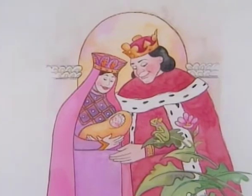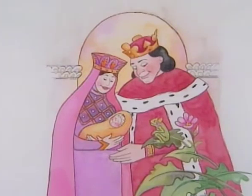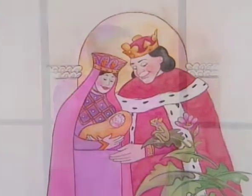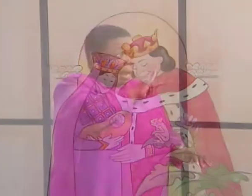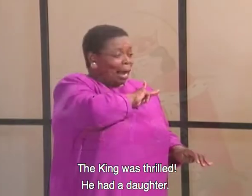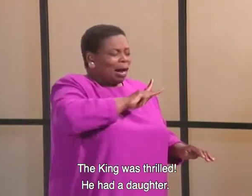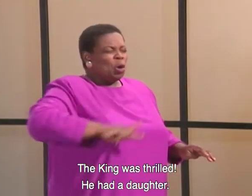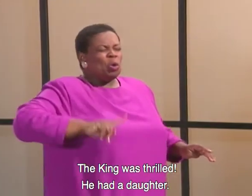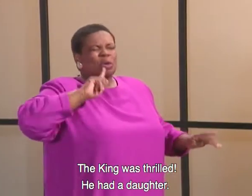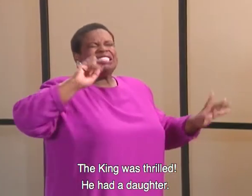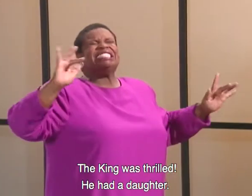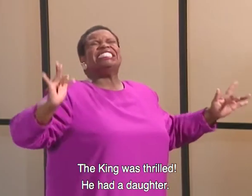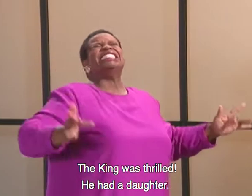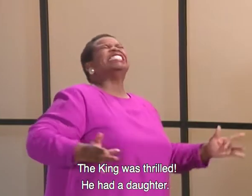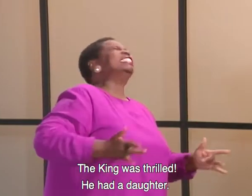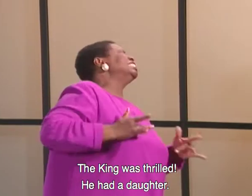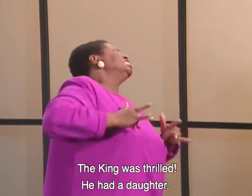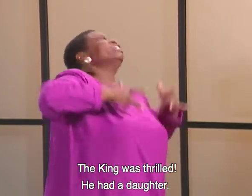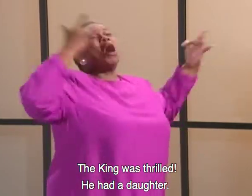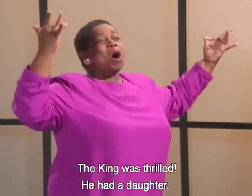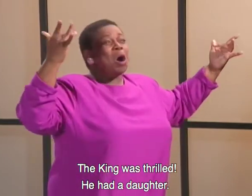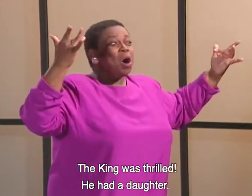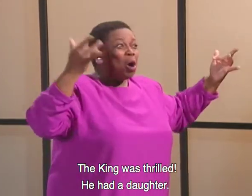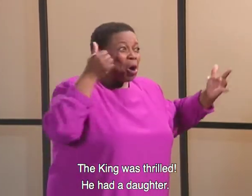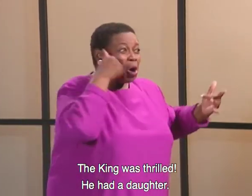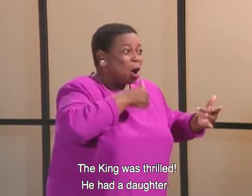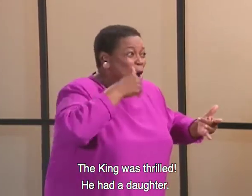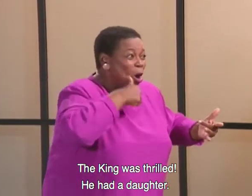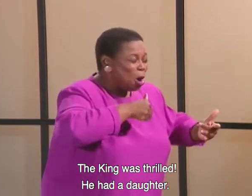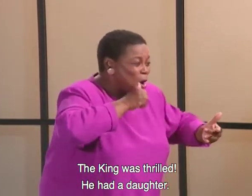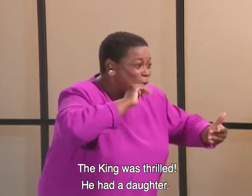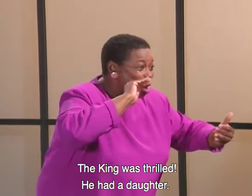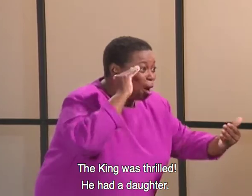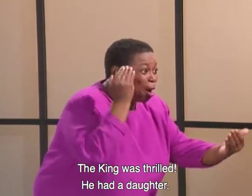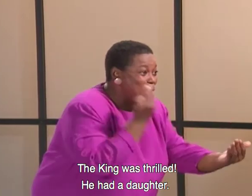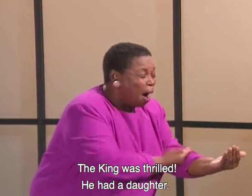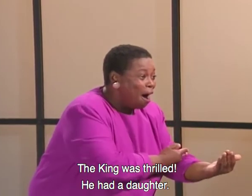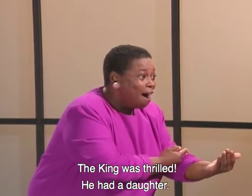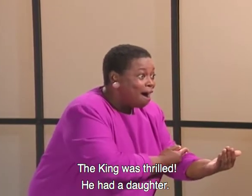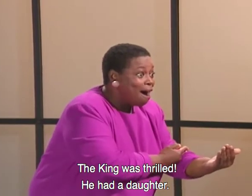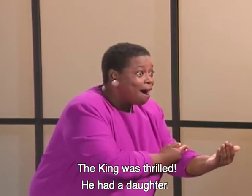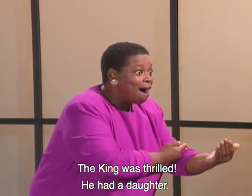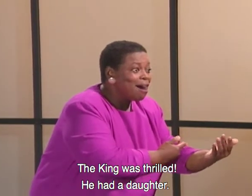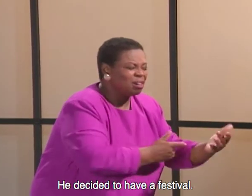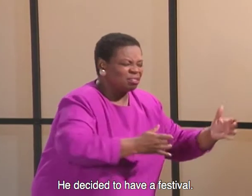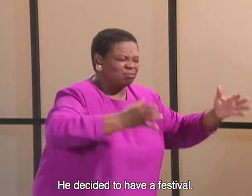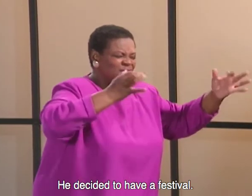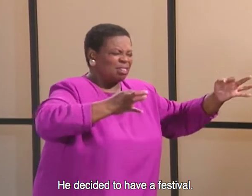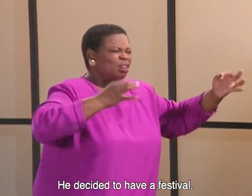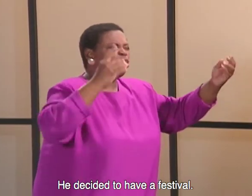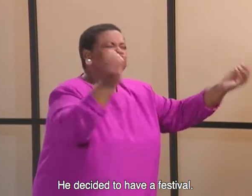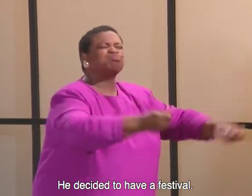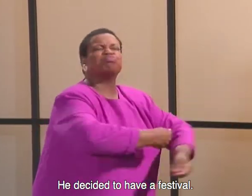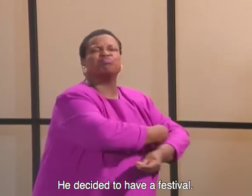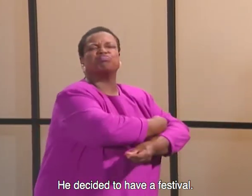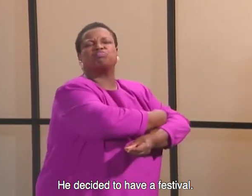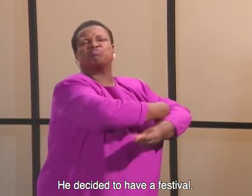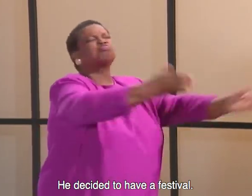The king was thrilled. He had a daughter. He decided to have a